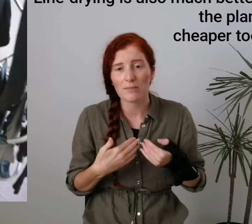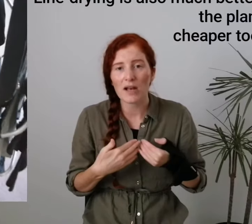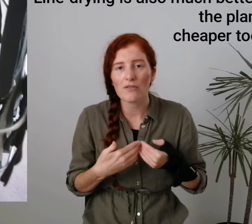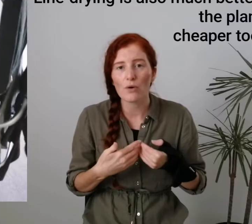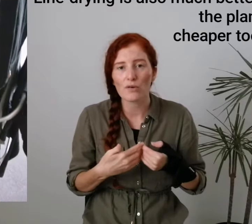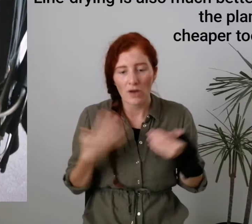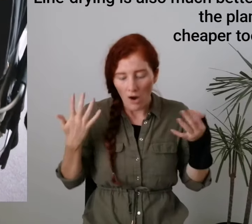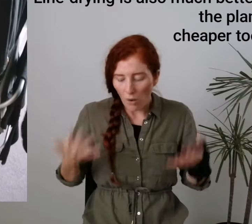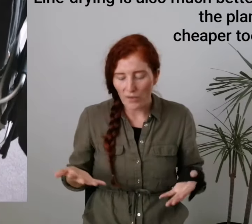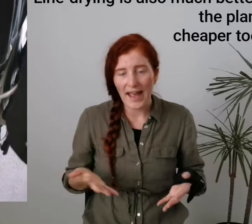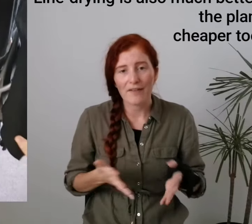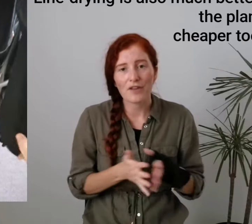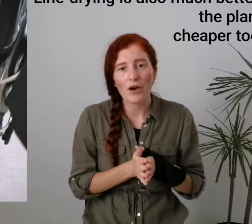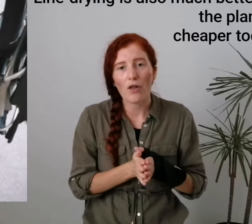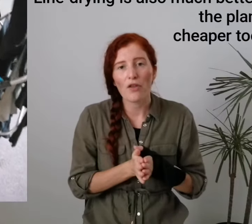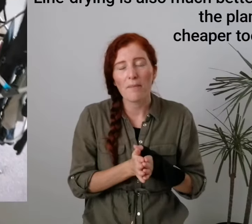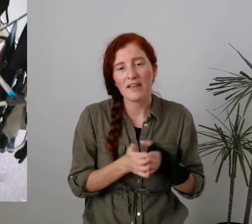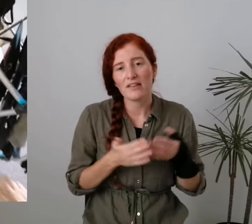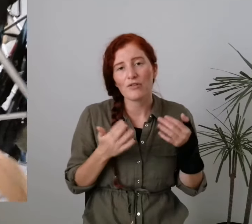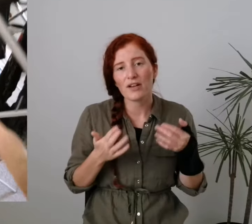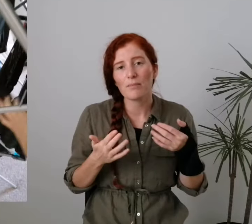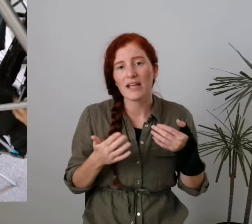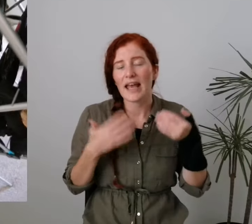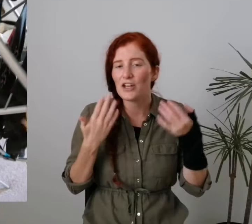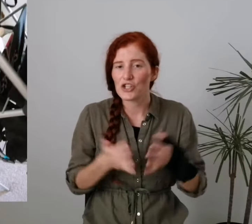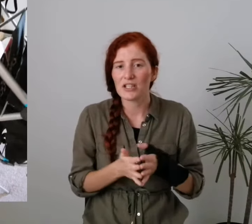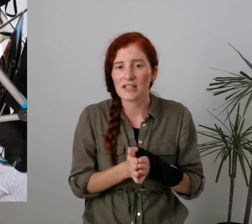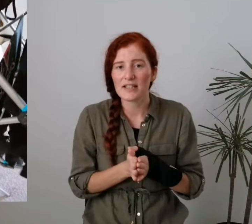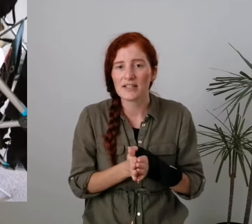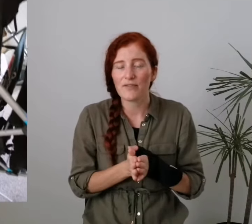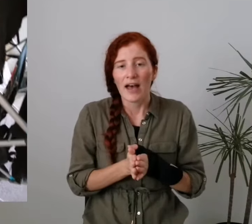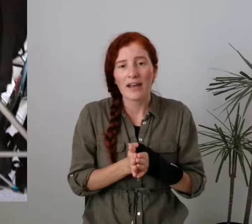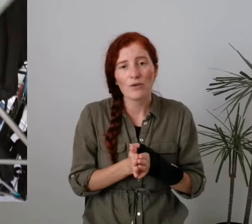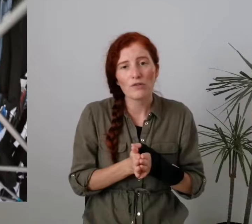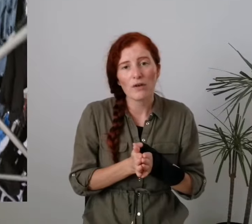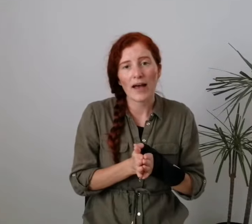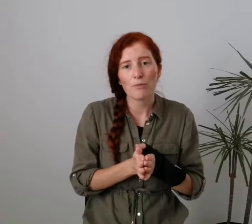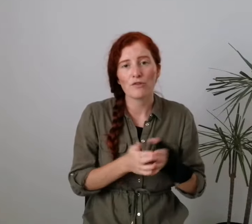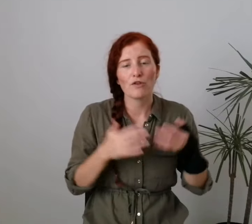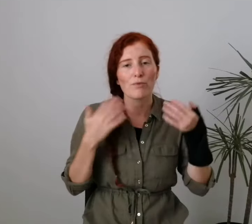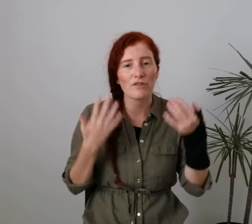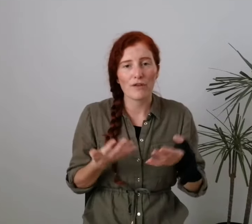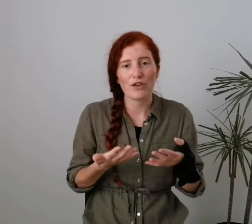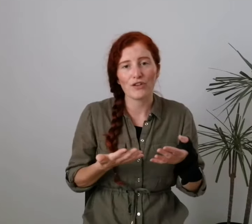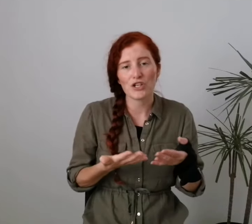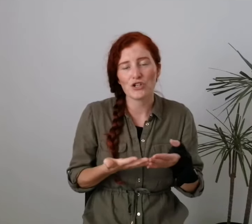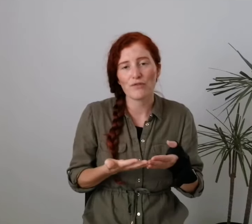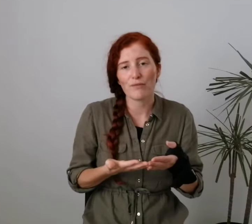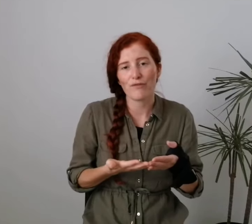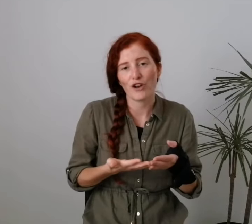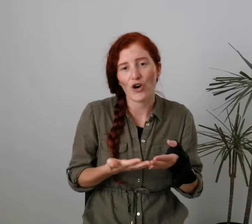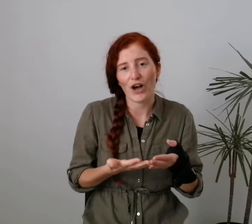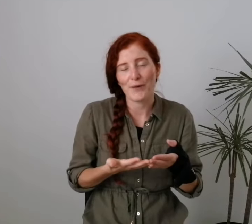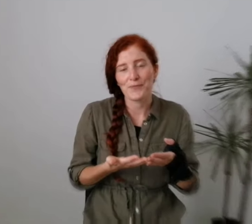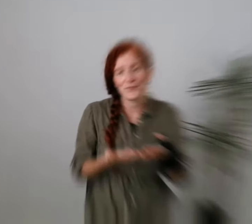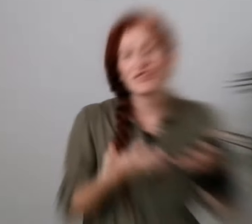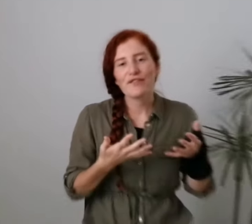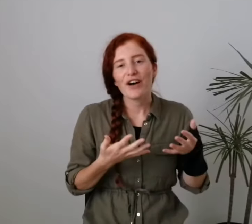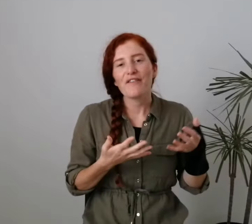smell, of course, or they have dirt on them. It's incredibly energy intensive and it also helps to preserve the condition of them for longer. Forty five